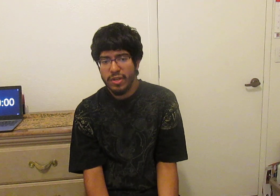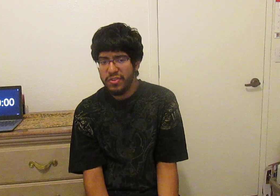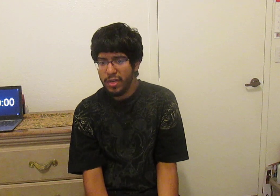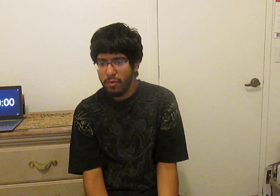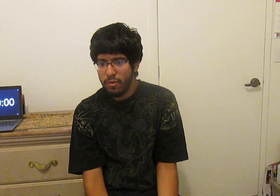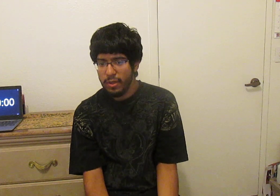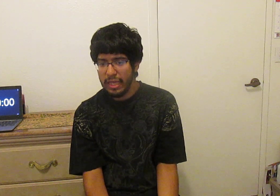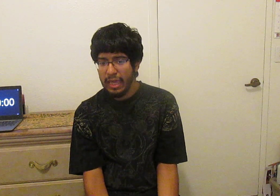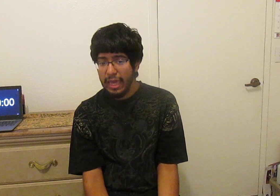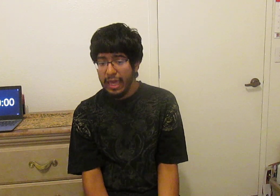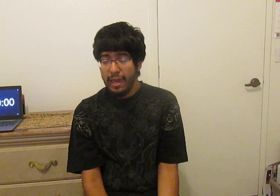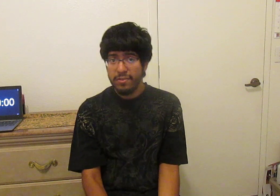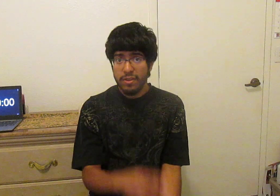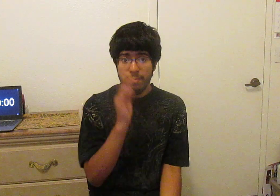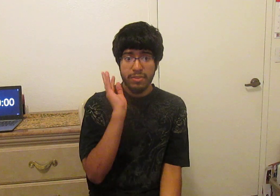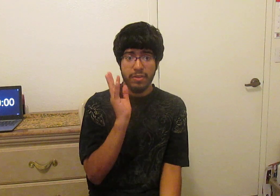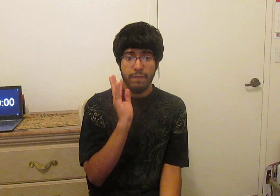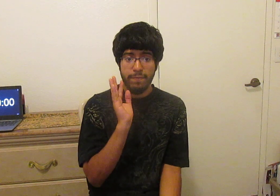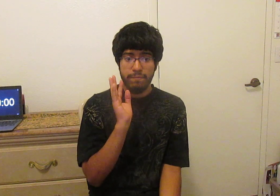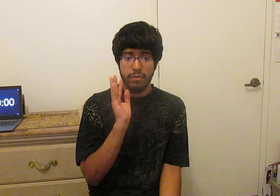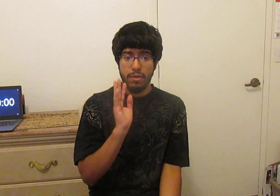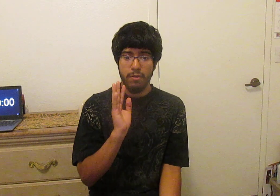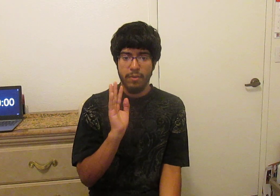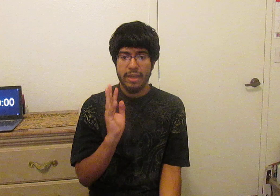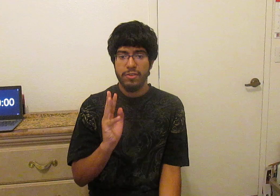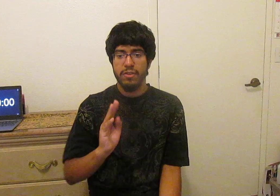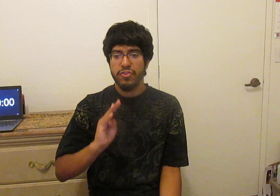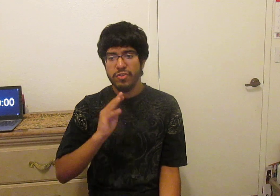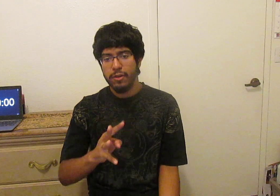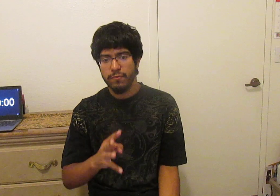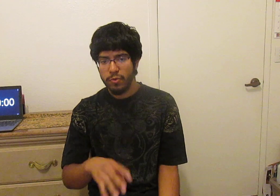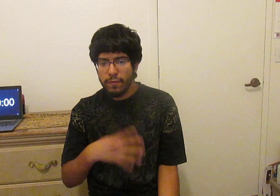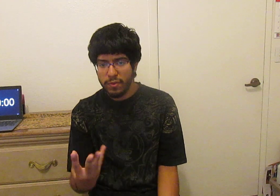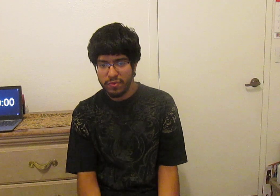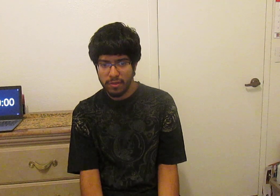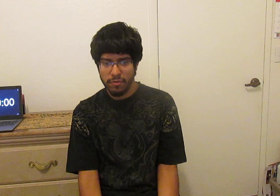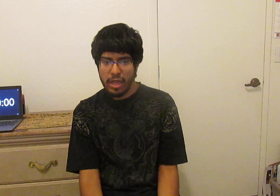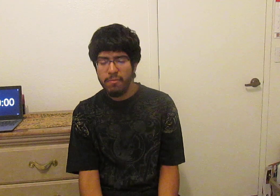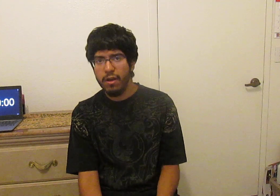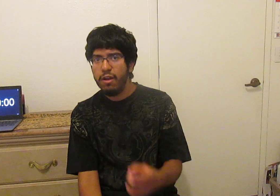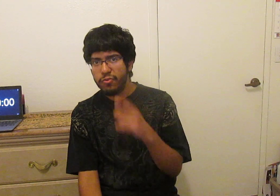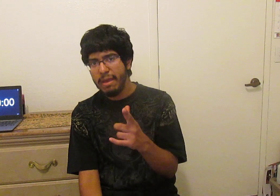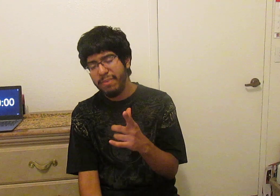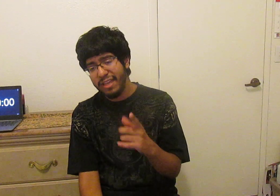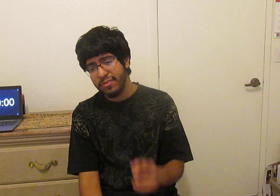Res Zero it's gonna be tough to react to a few sequels I'll try my best